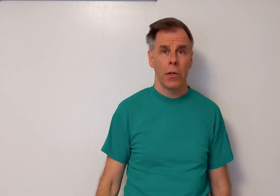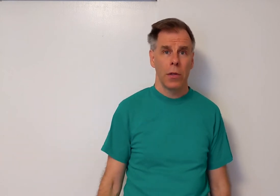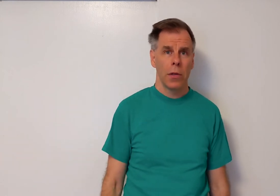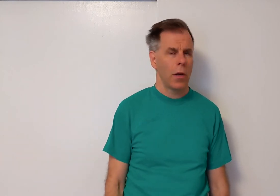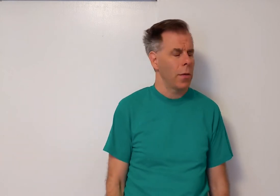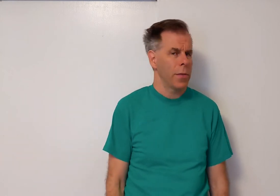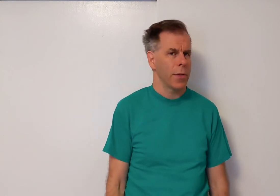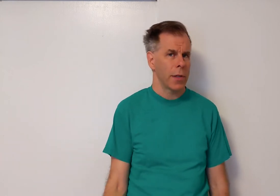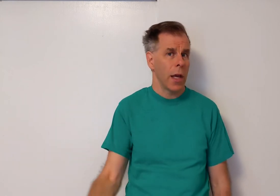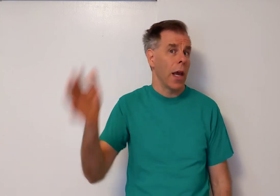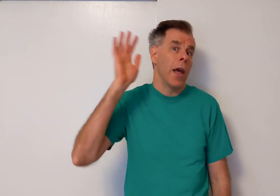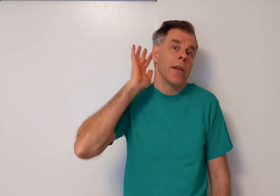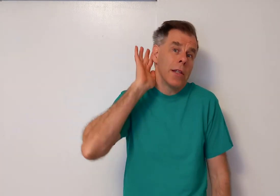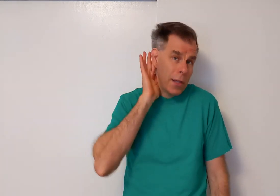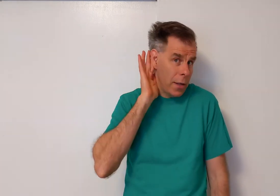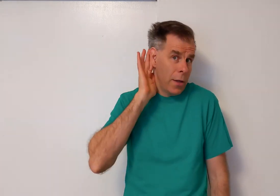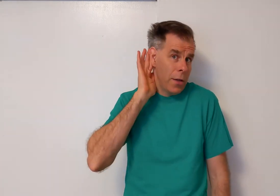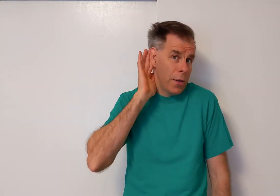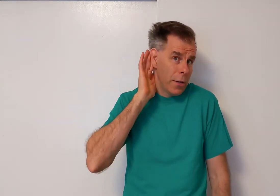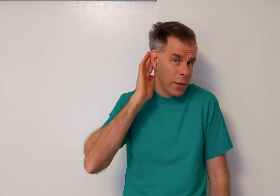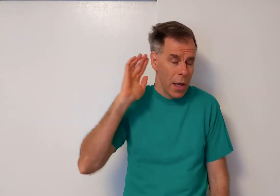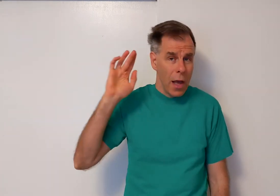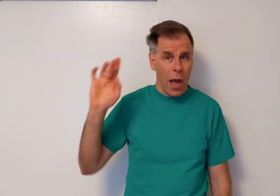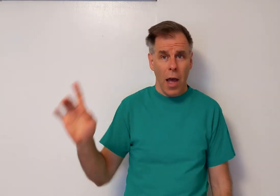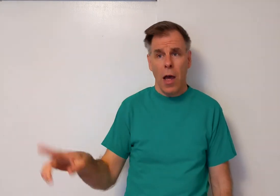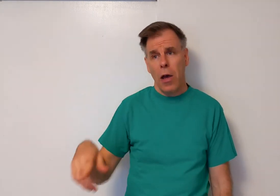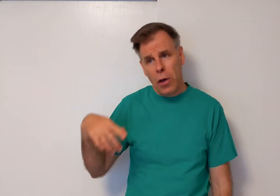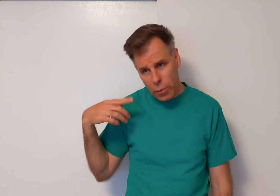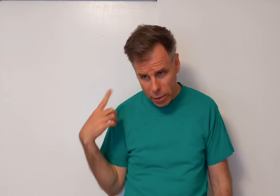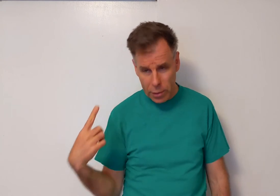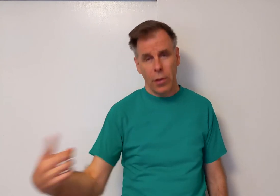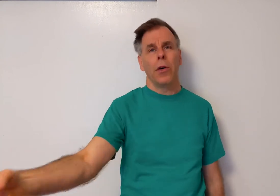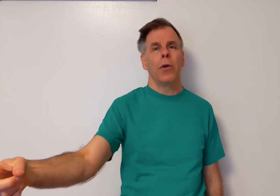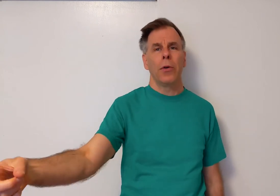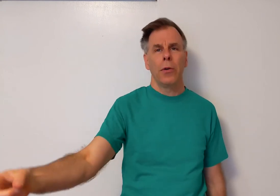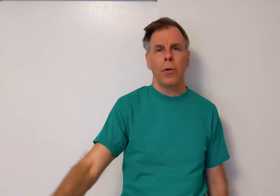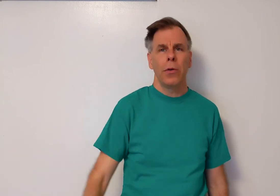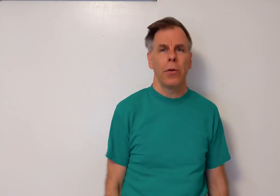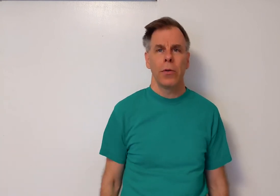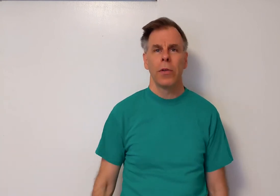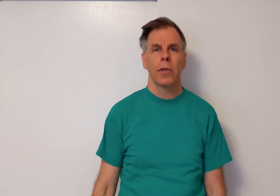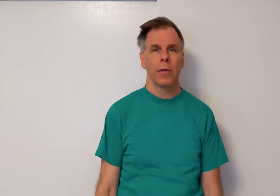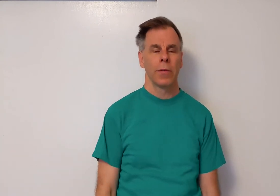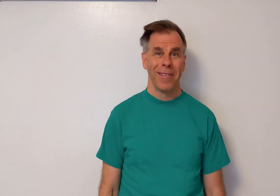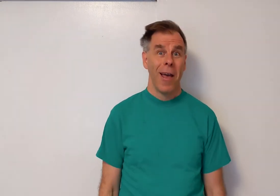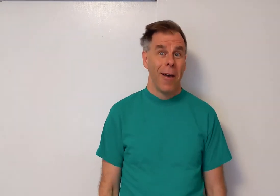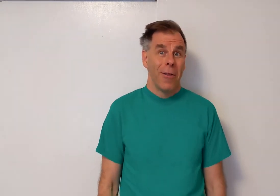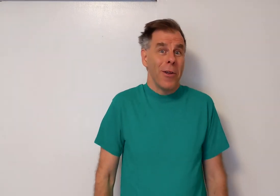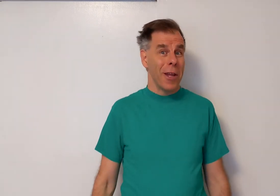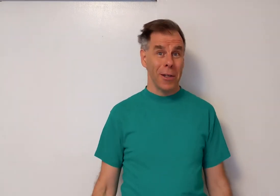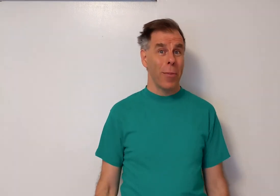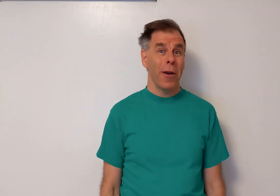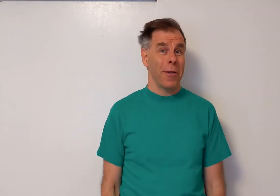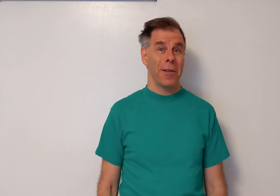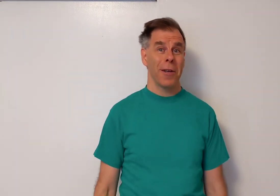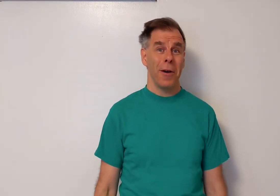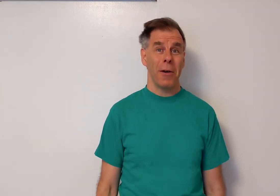I'm supposed to say and here's how it goes. The next part of the song